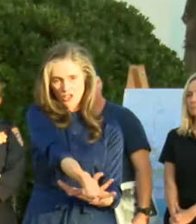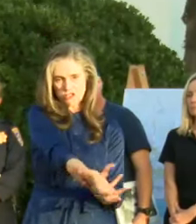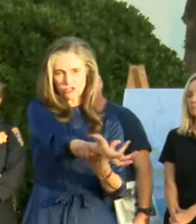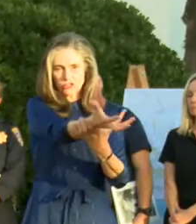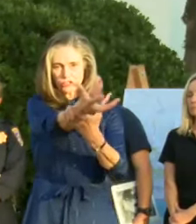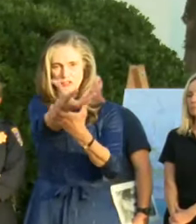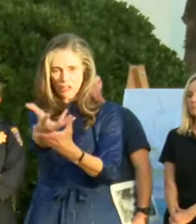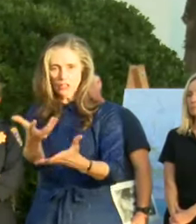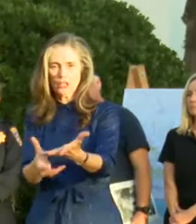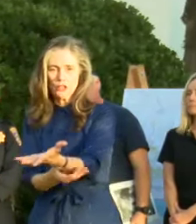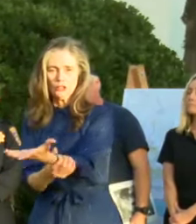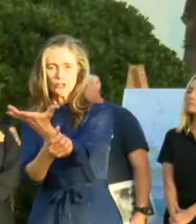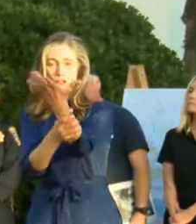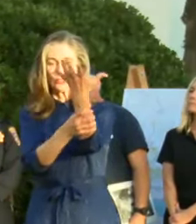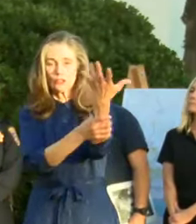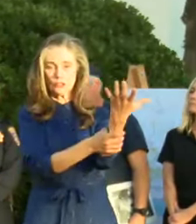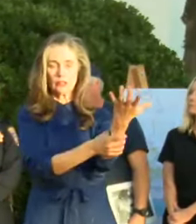good news to share. Thank you very much.